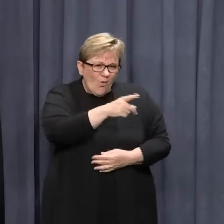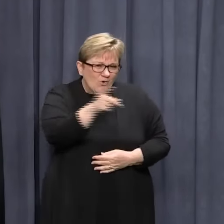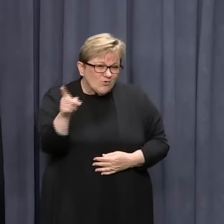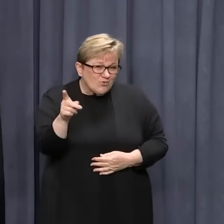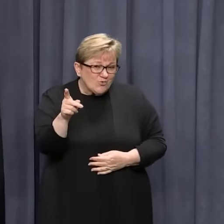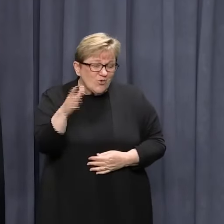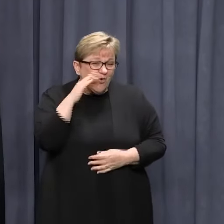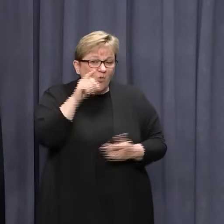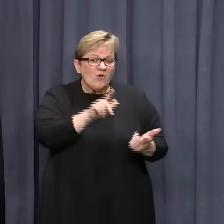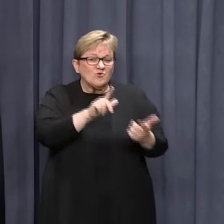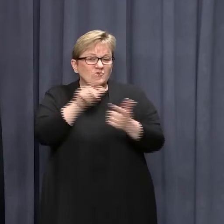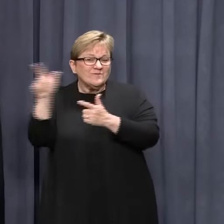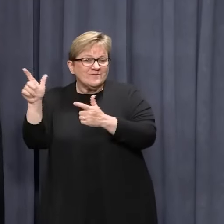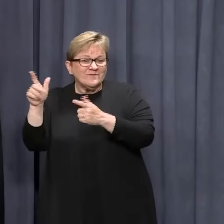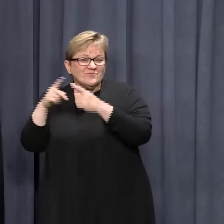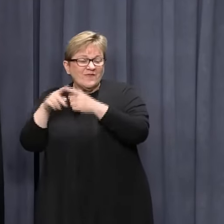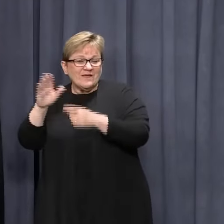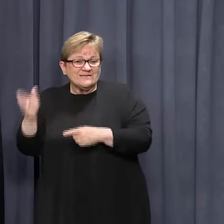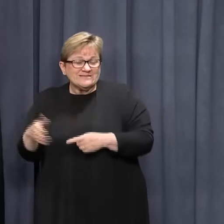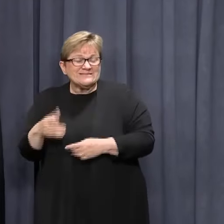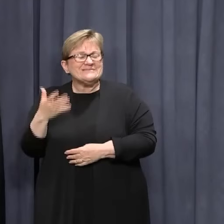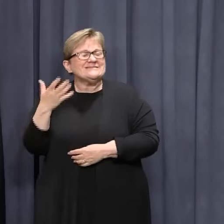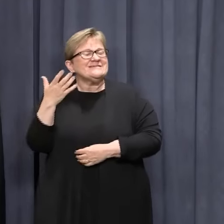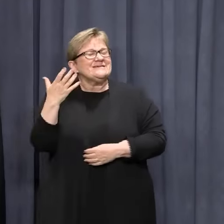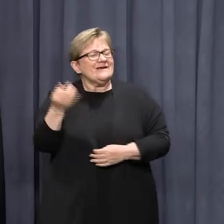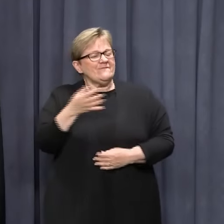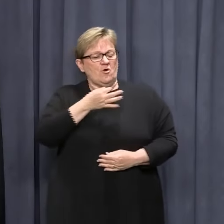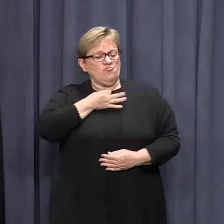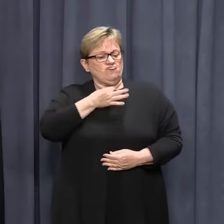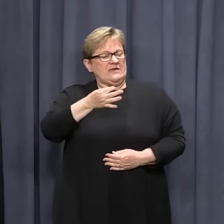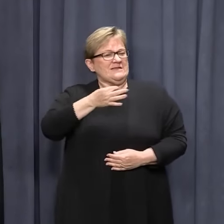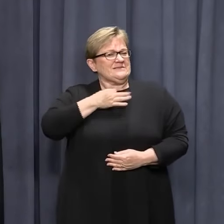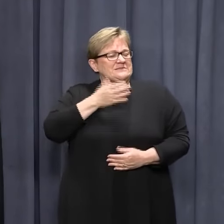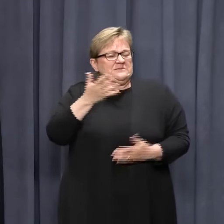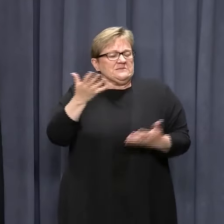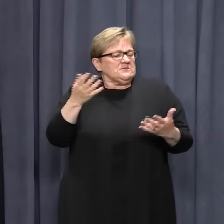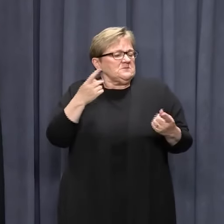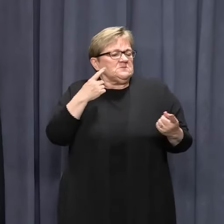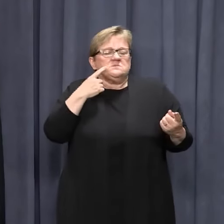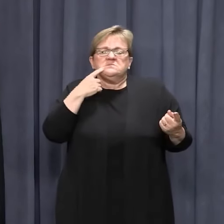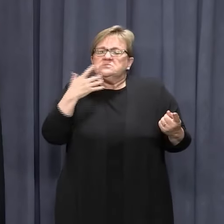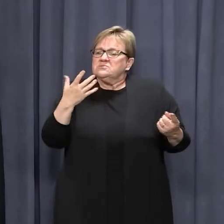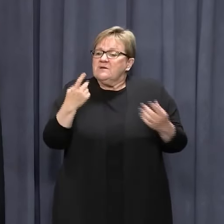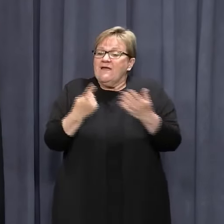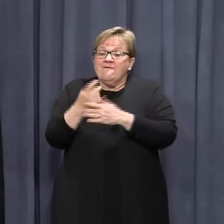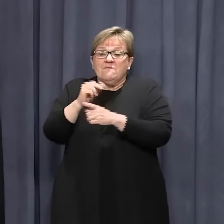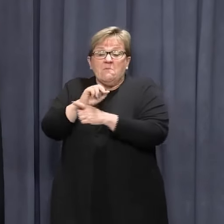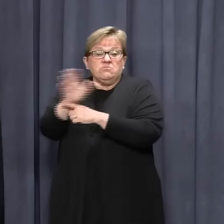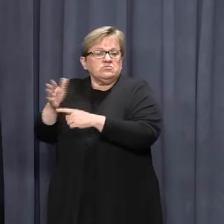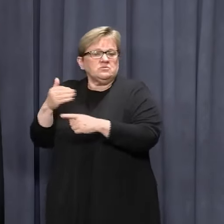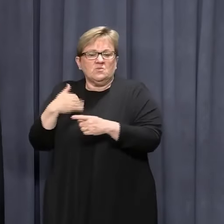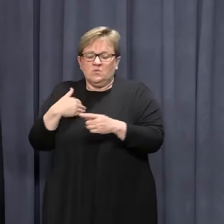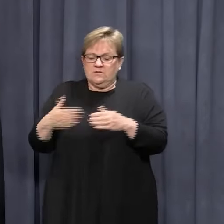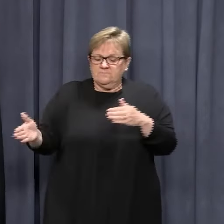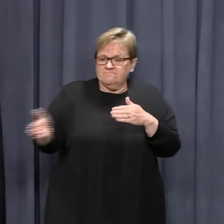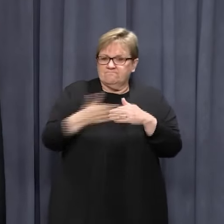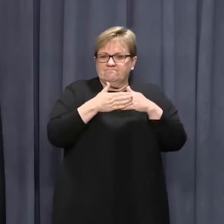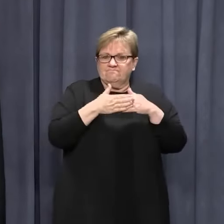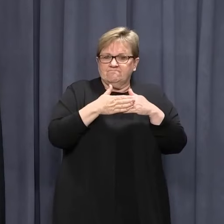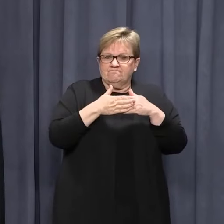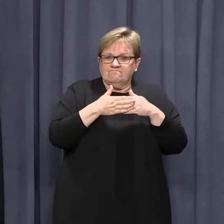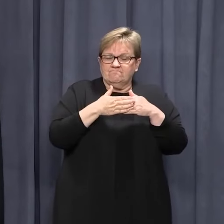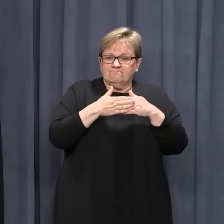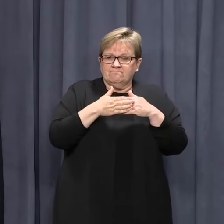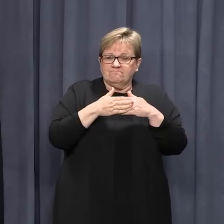that when you travel interstate, there is a risk that at some point in time, if there is an outbreak, we have to put up a hard border.